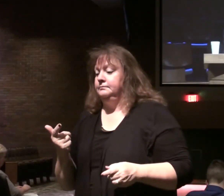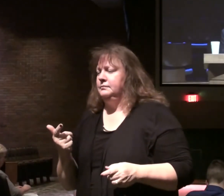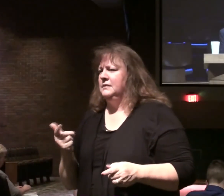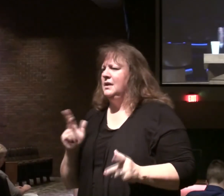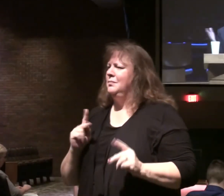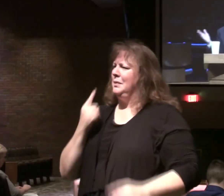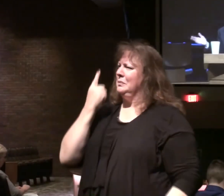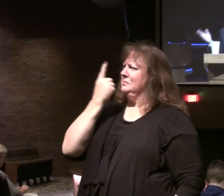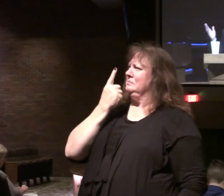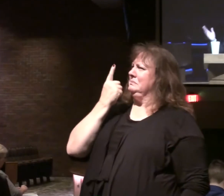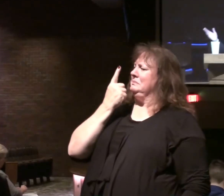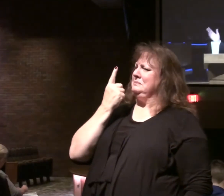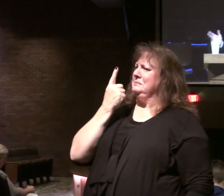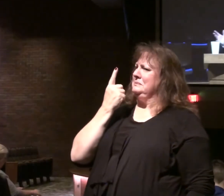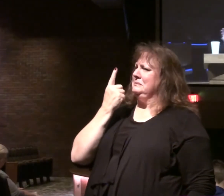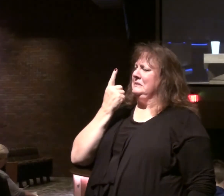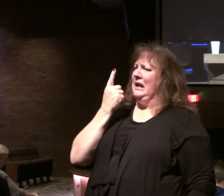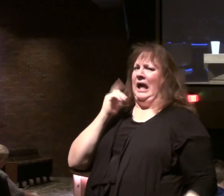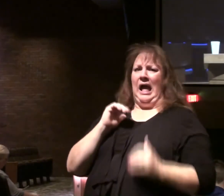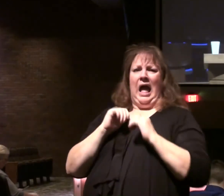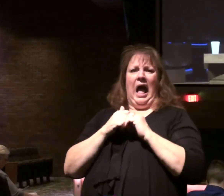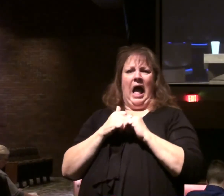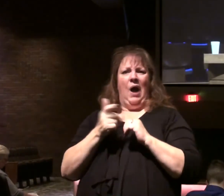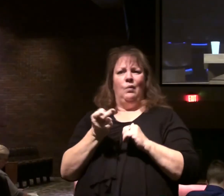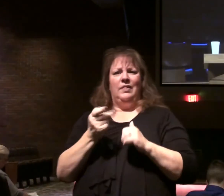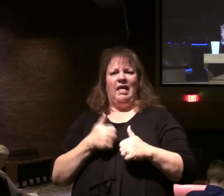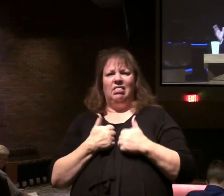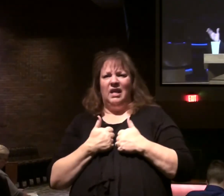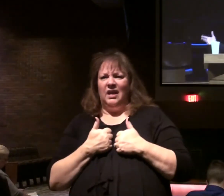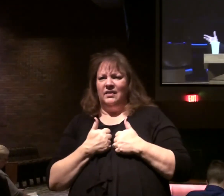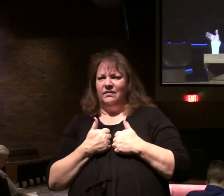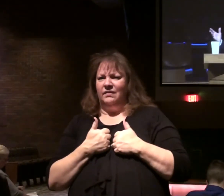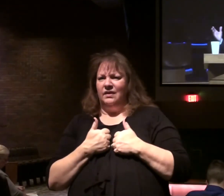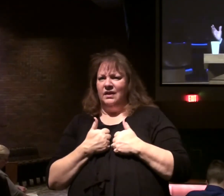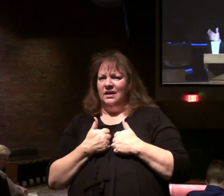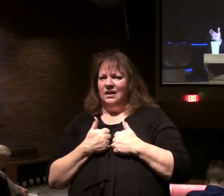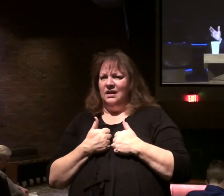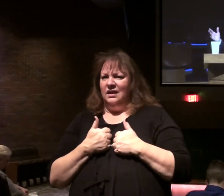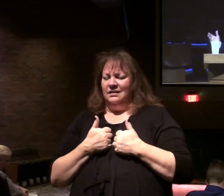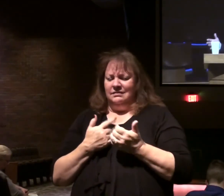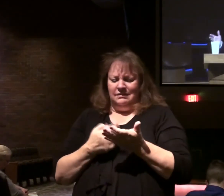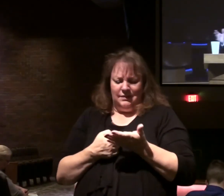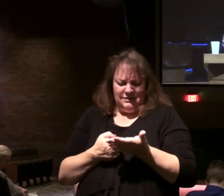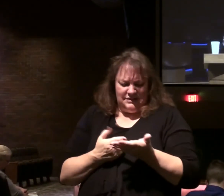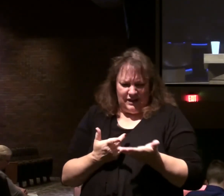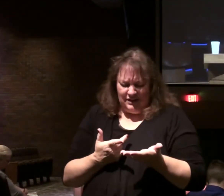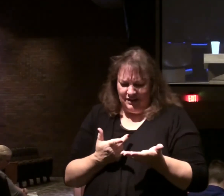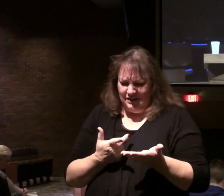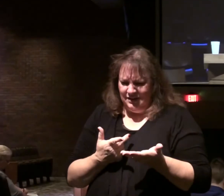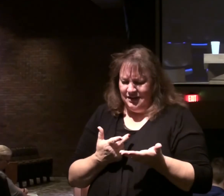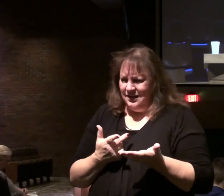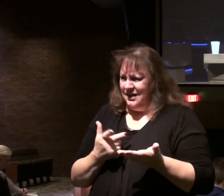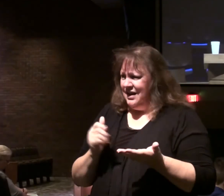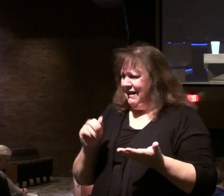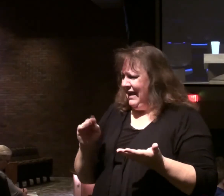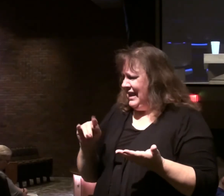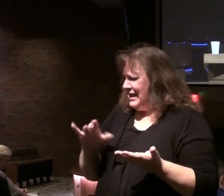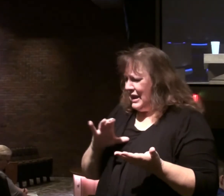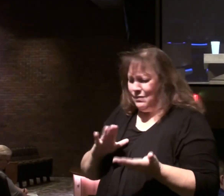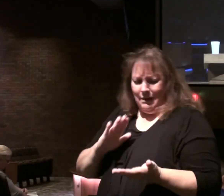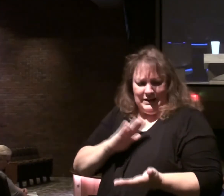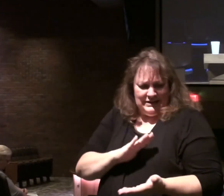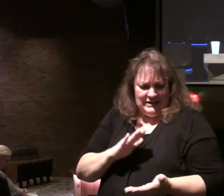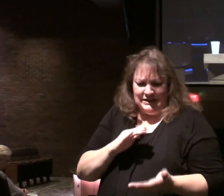People wonder. Well. I don't know. How they can survive. In light of what we're going. To talk about. What the antichrist. Is doing. And his power.